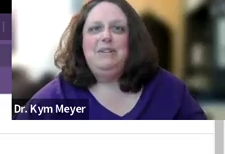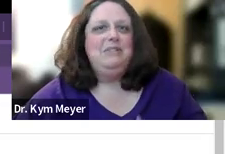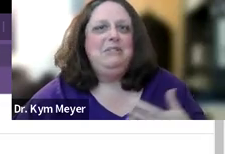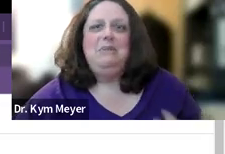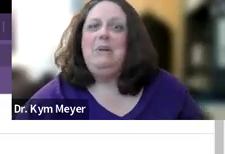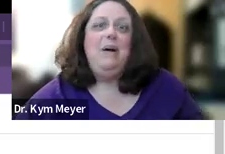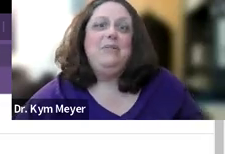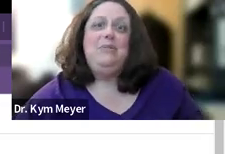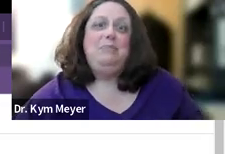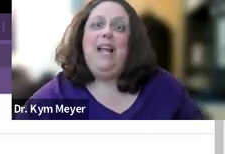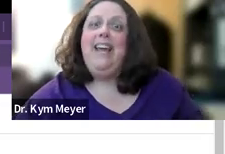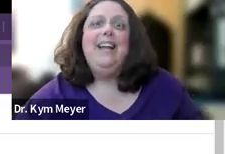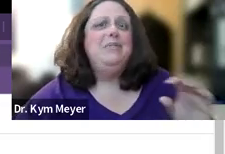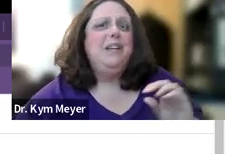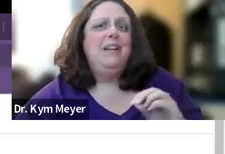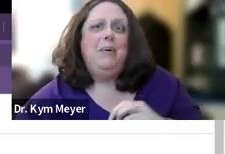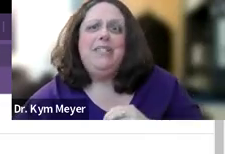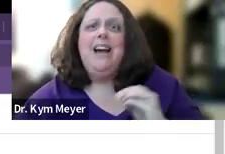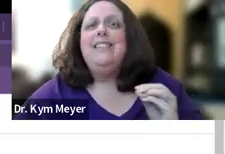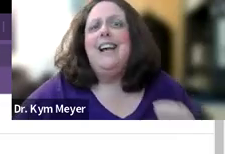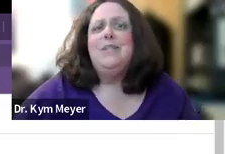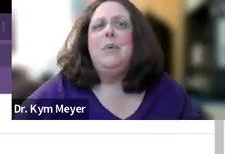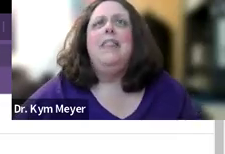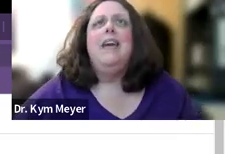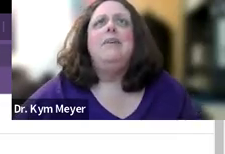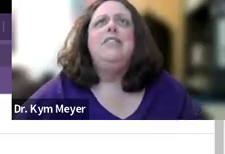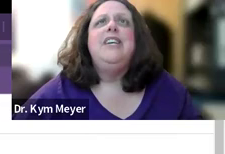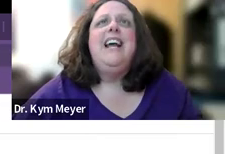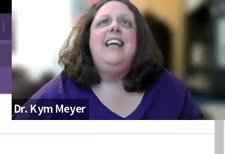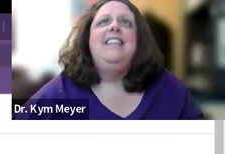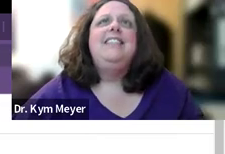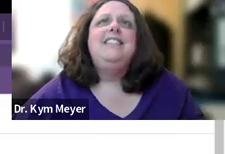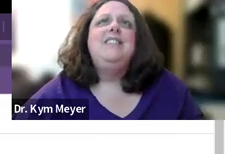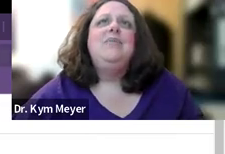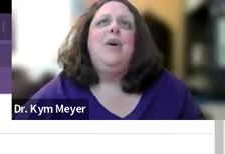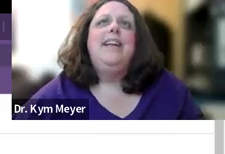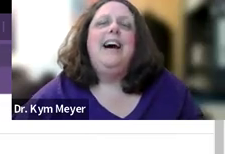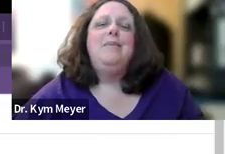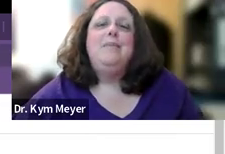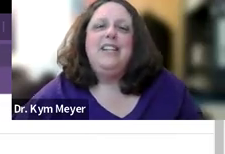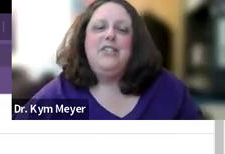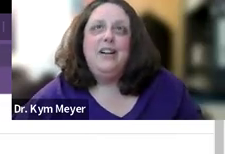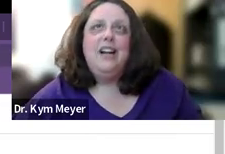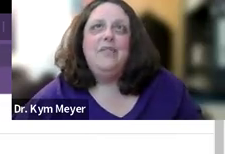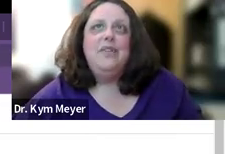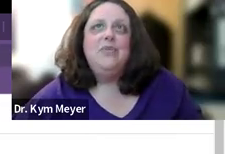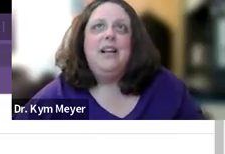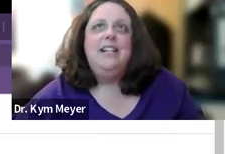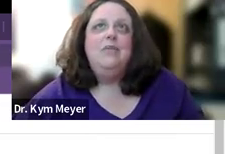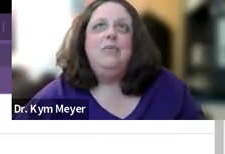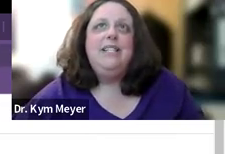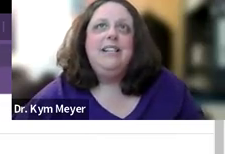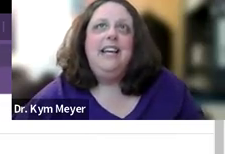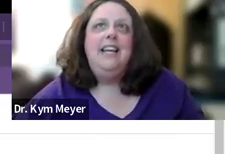so they just showed how she's playing and using both signs and spoken language and then this is one um that i showed at a conference